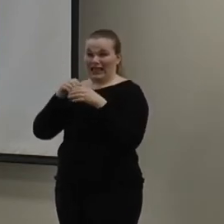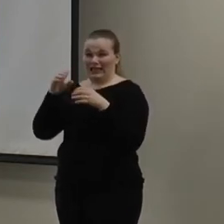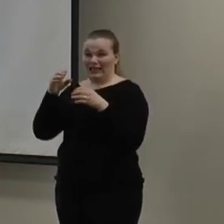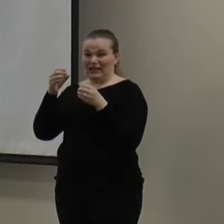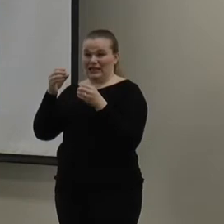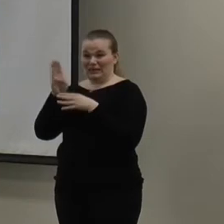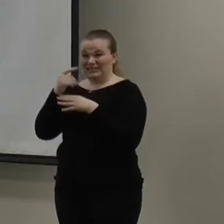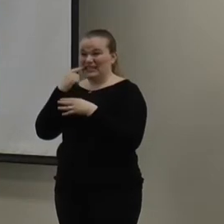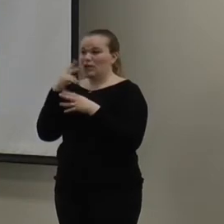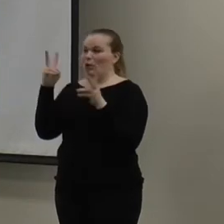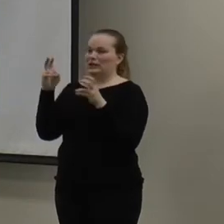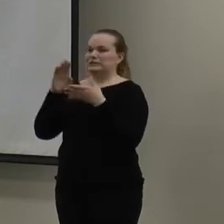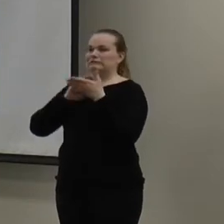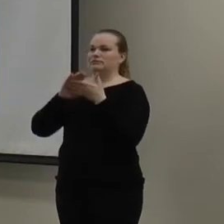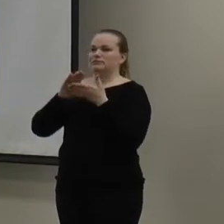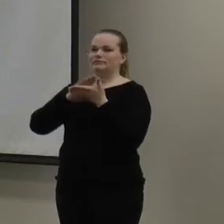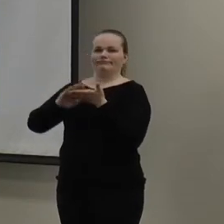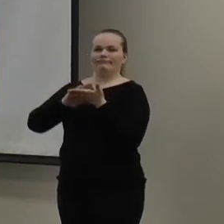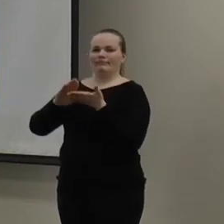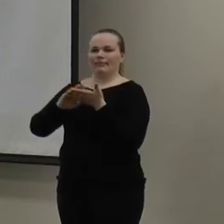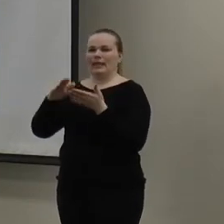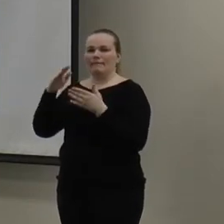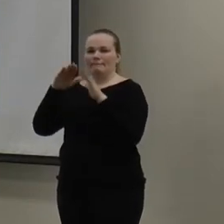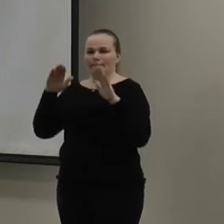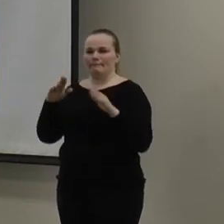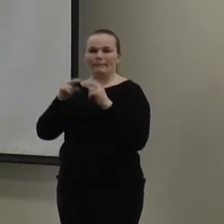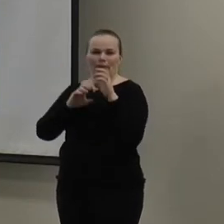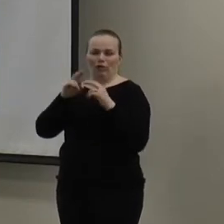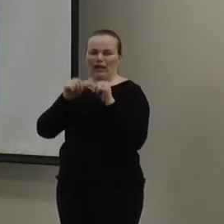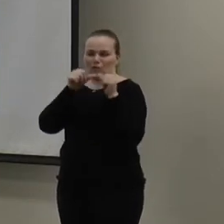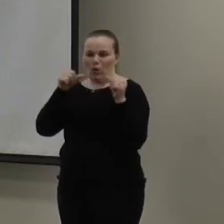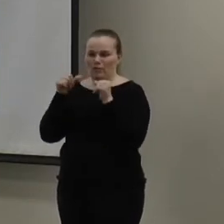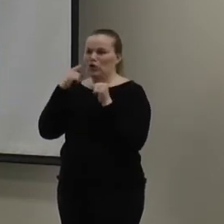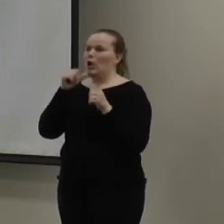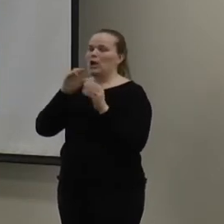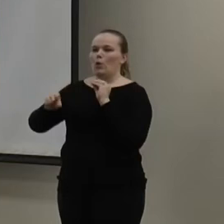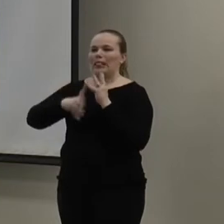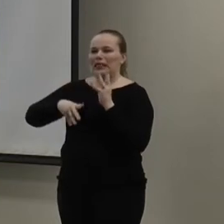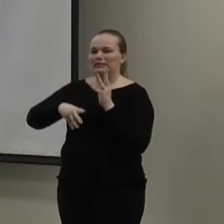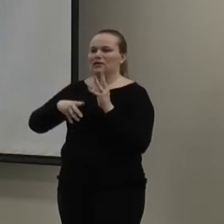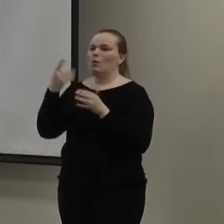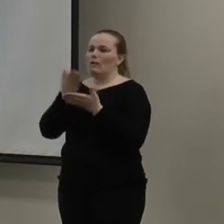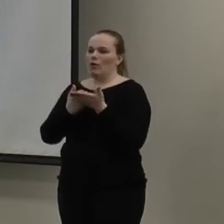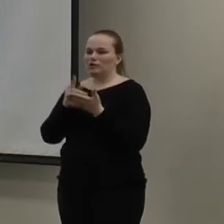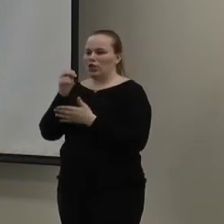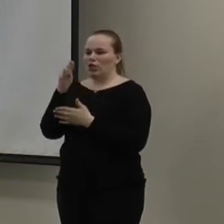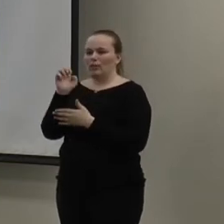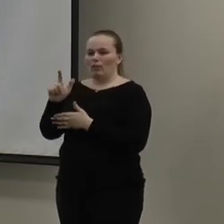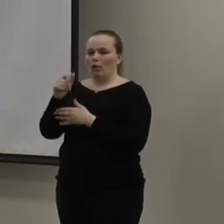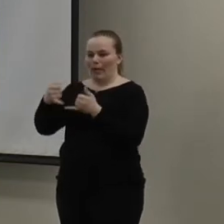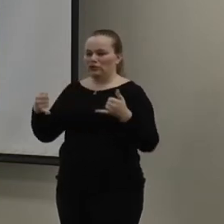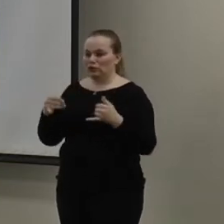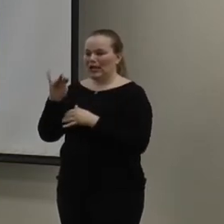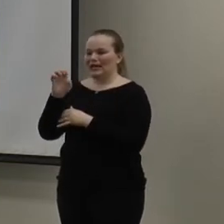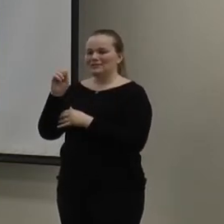tight building envelope. So, you want to make sure there's no leaks in a lot of areas. And part of that is your thermal boundaries. So, your insulation is key